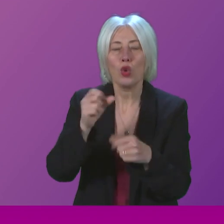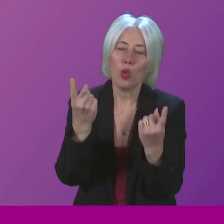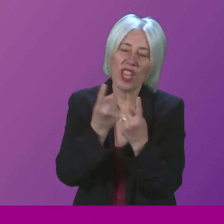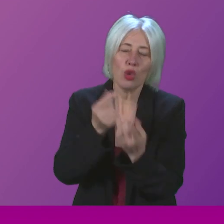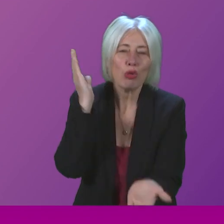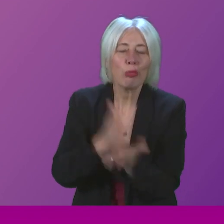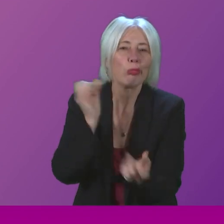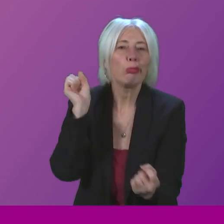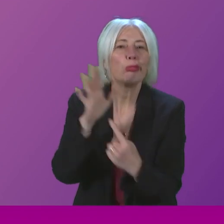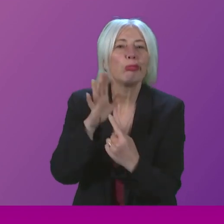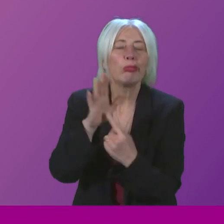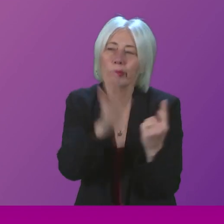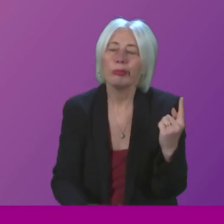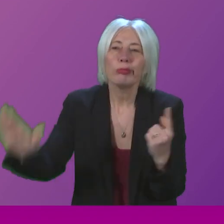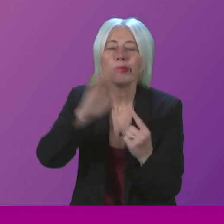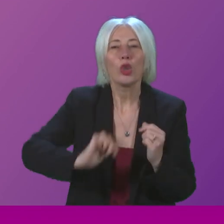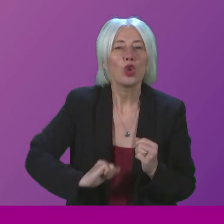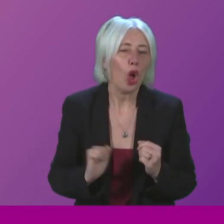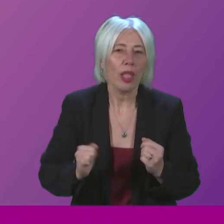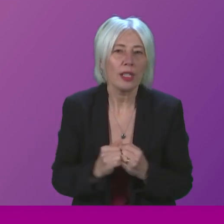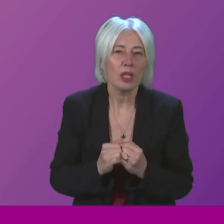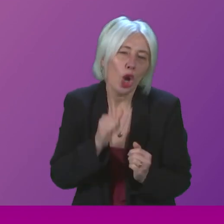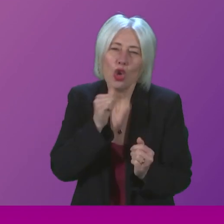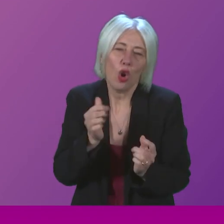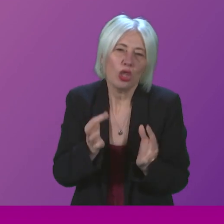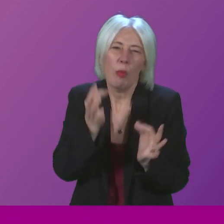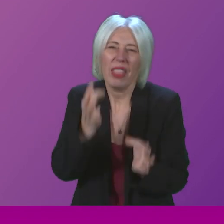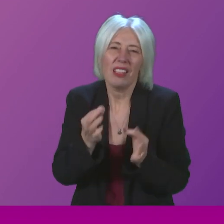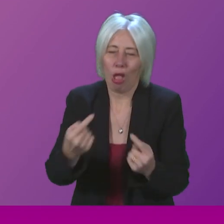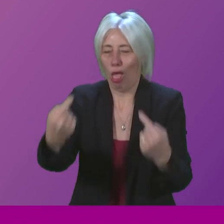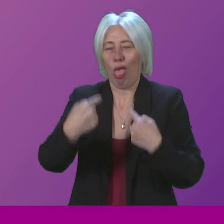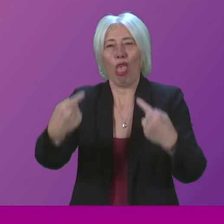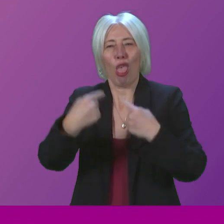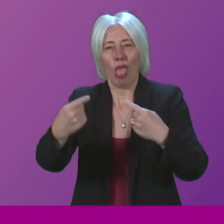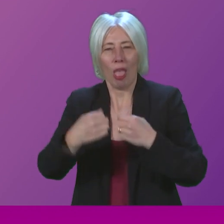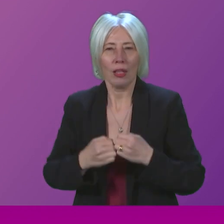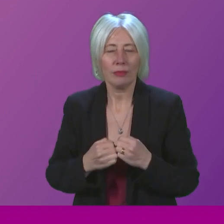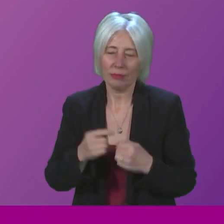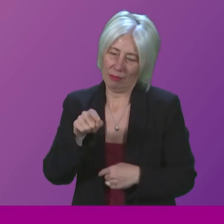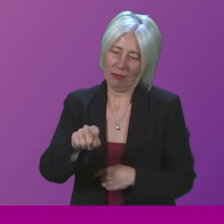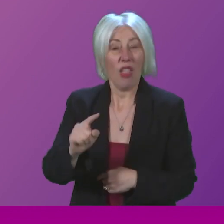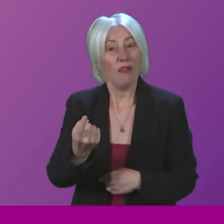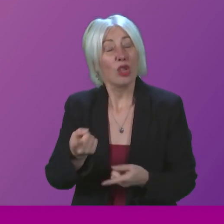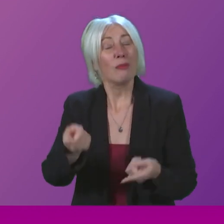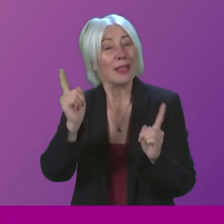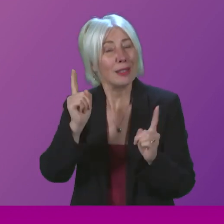matter to people in Scotland rather than political attacks. Because the First Minister